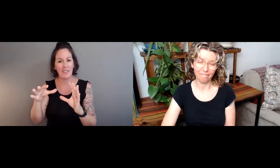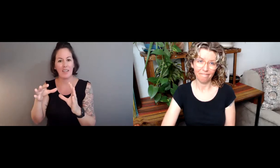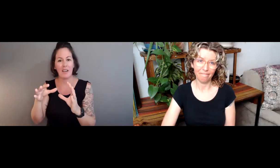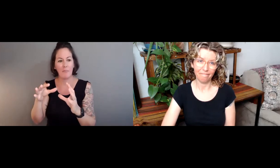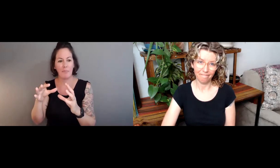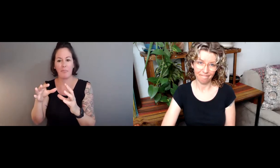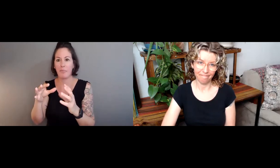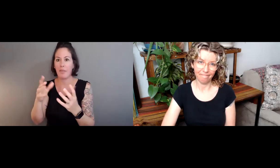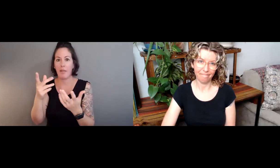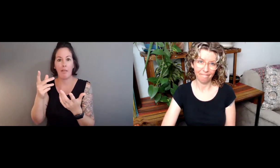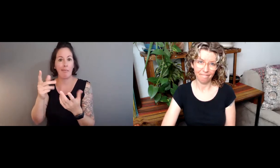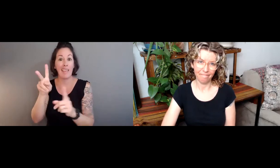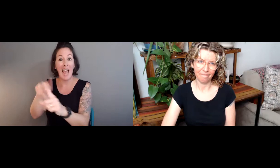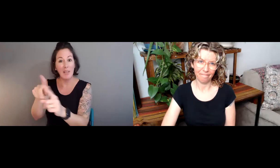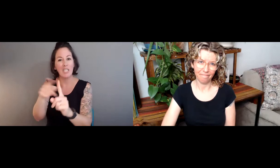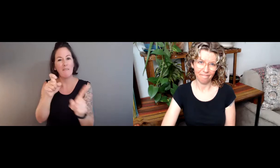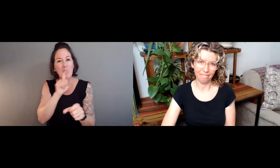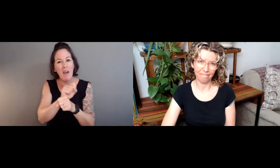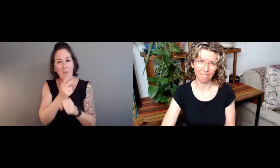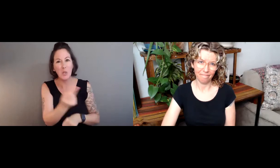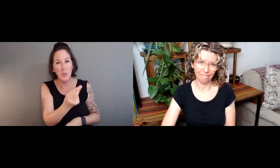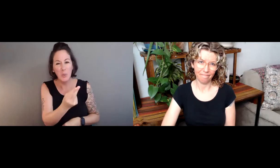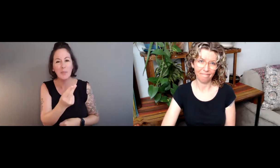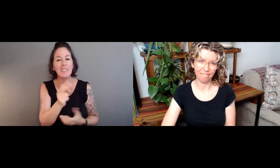missing. Technology is often disconnected.